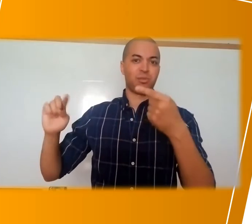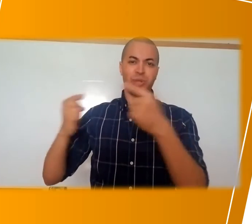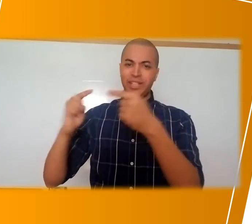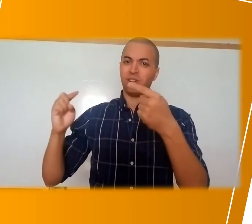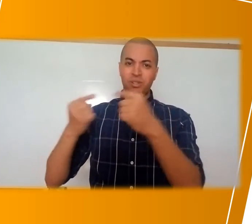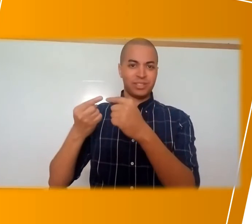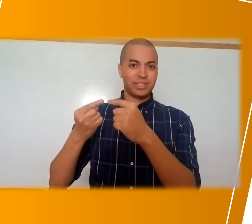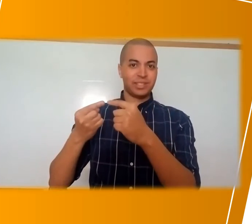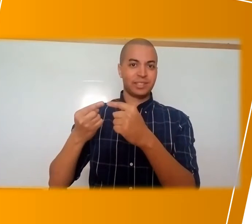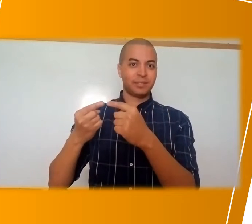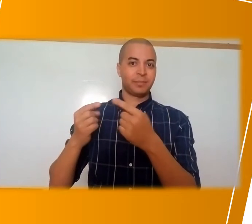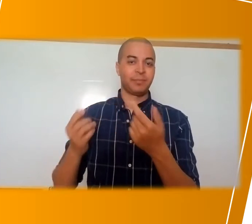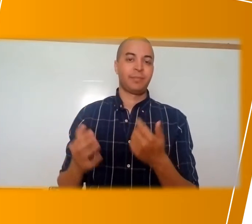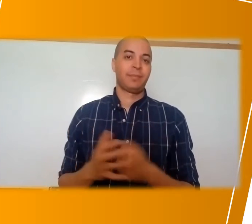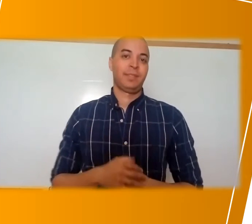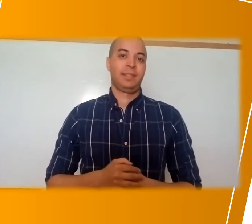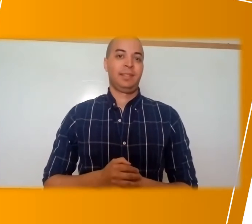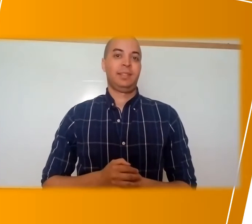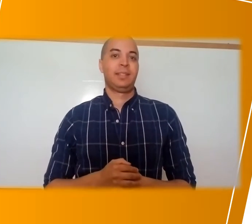really hurts.